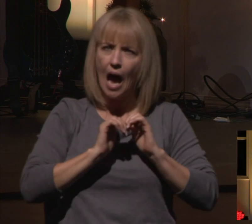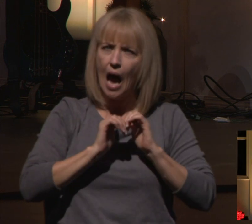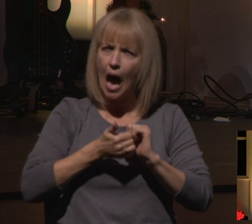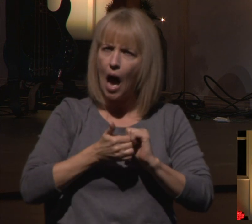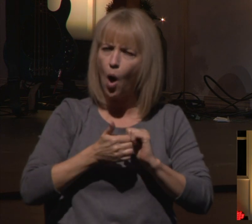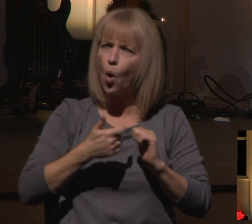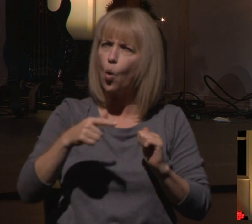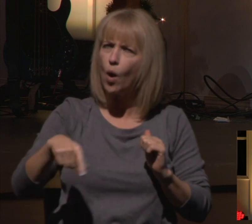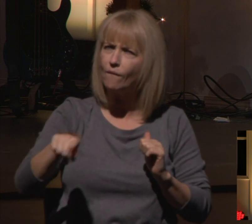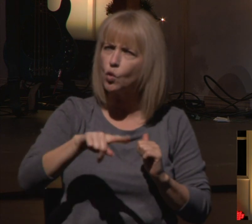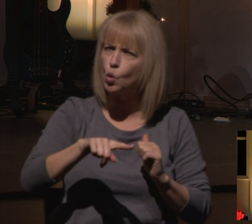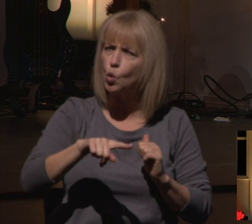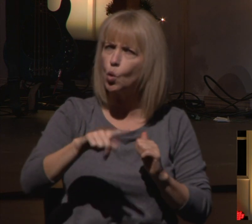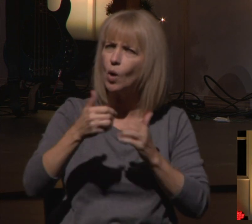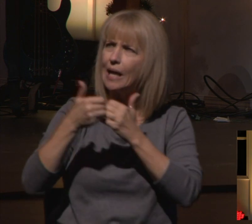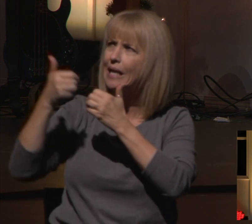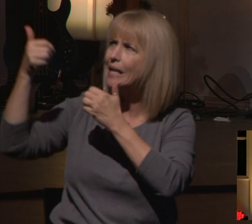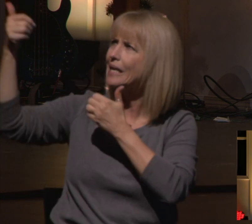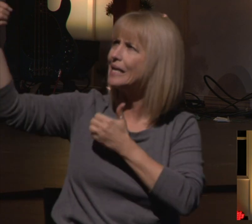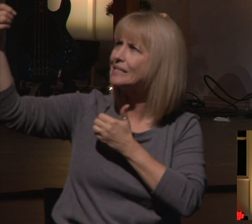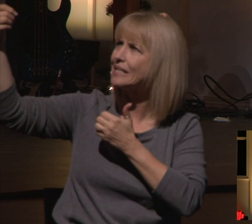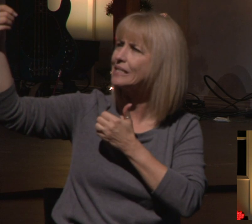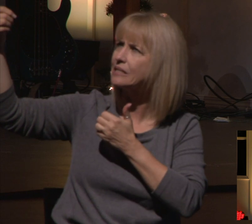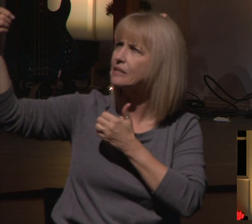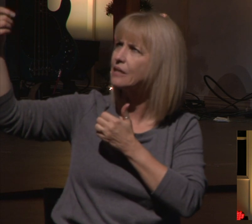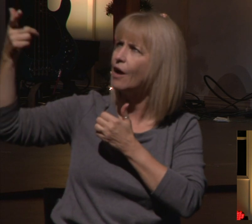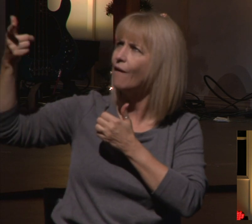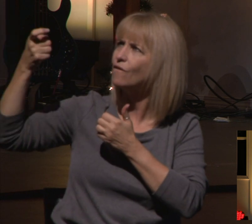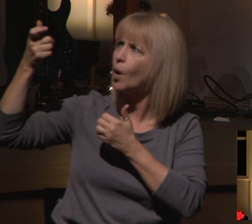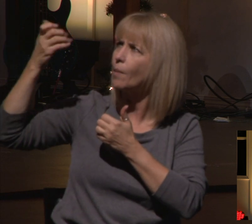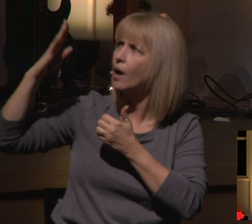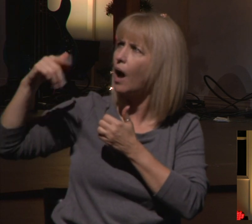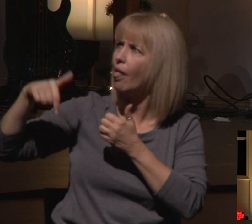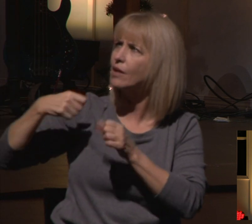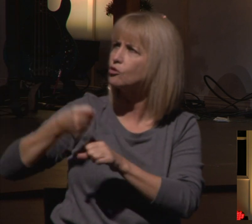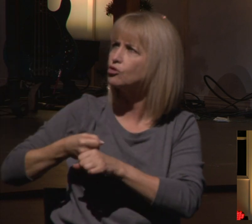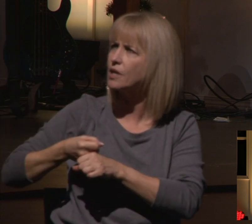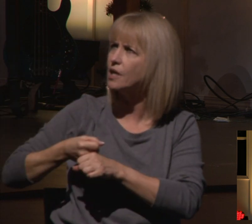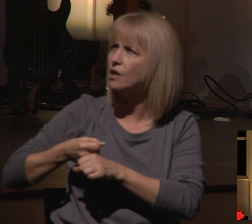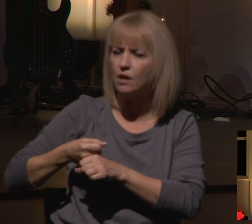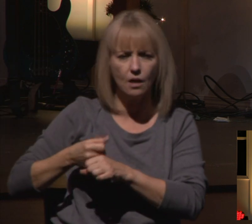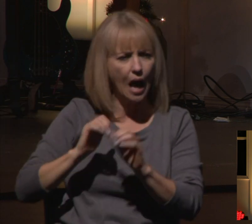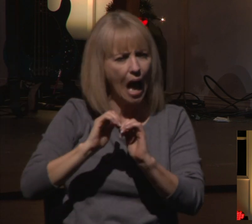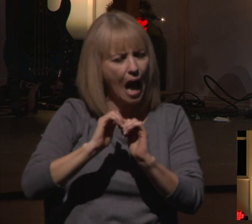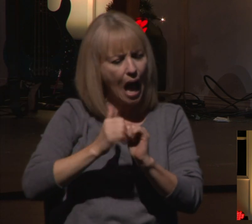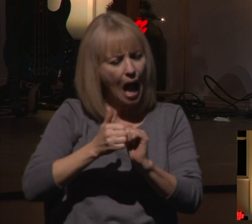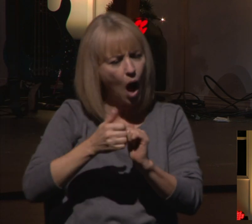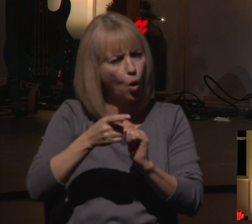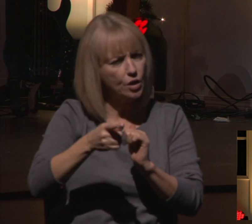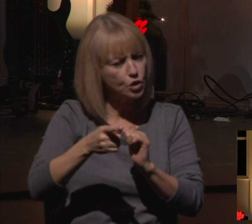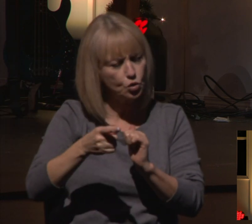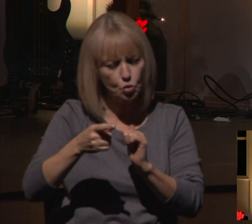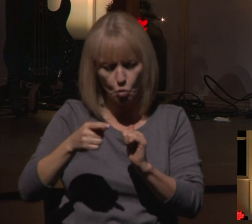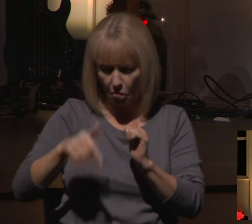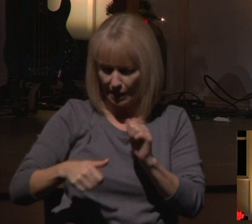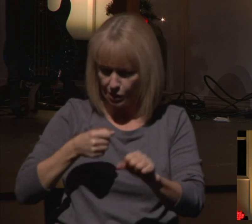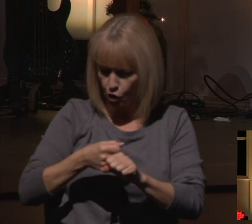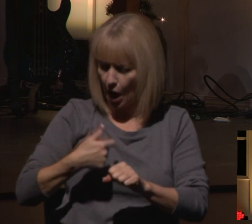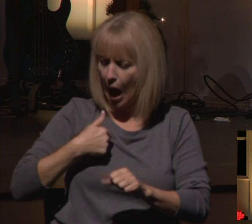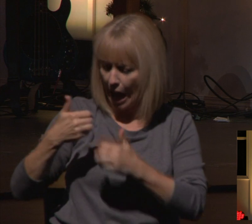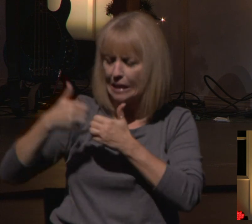yourself from God this year? How have you distanced yourself from God this year?